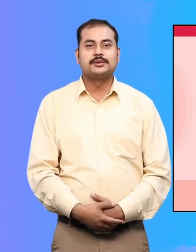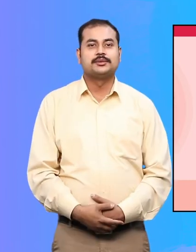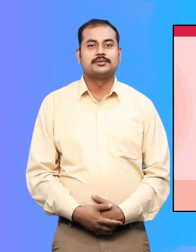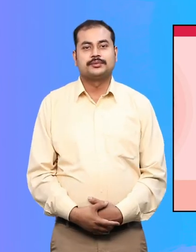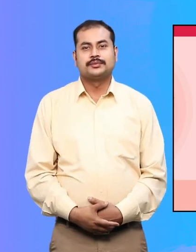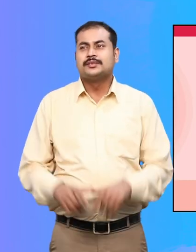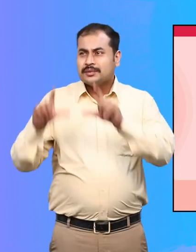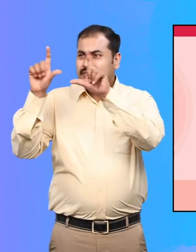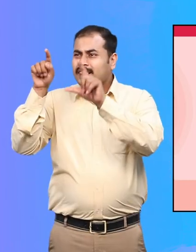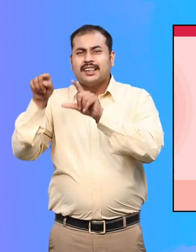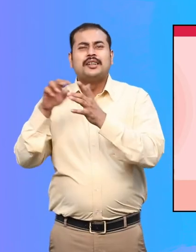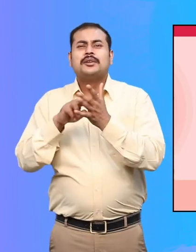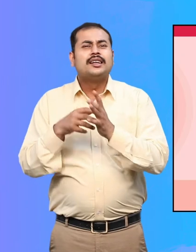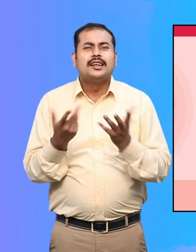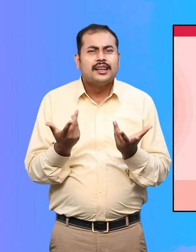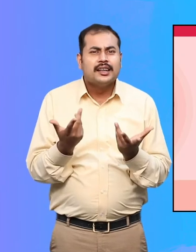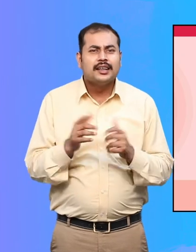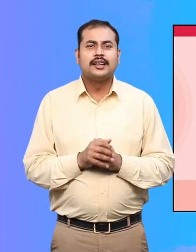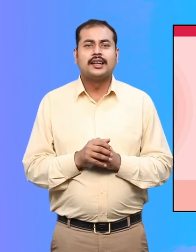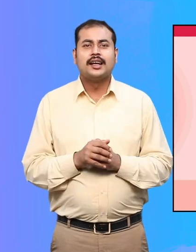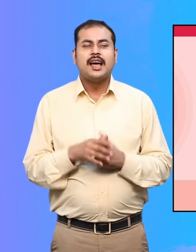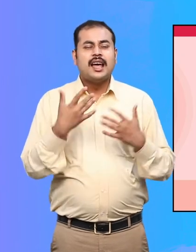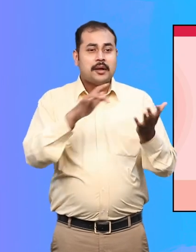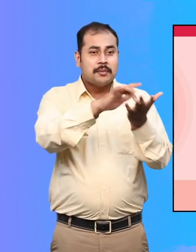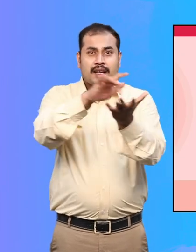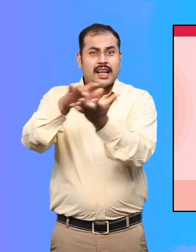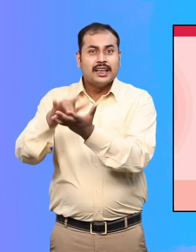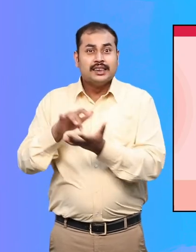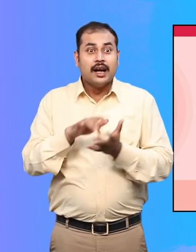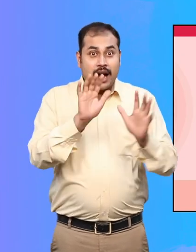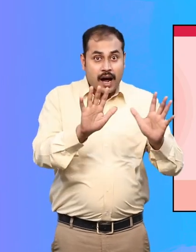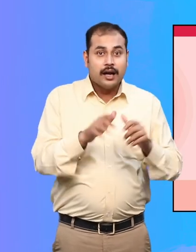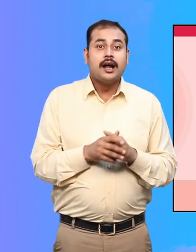This symbol indicates that such devices are available in the building.